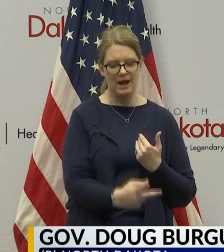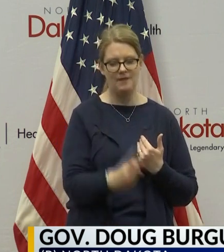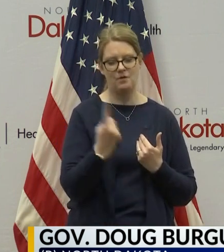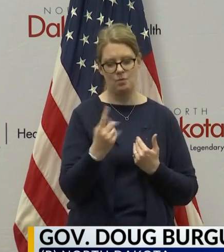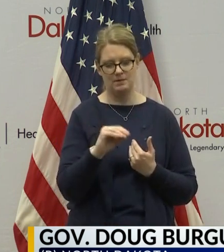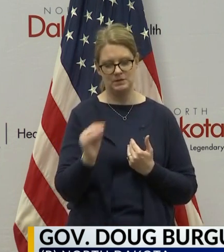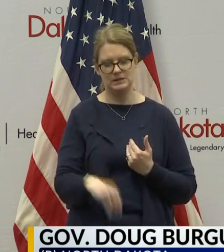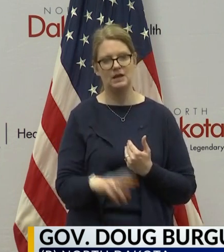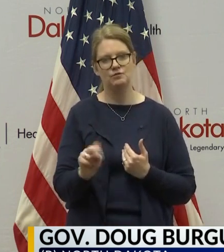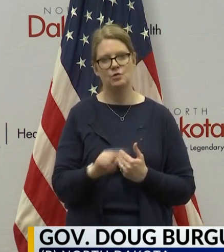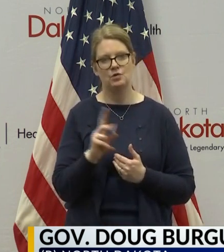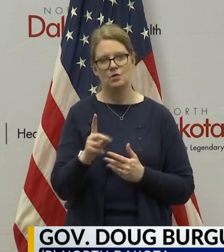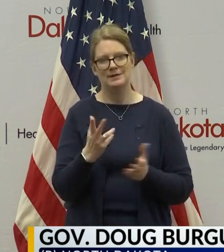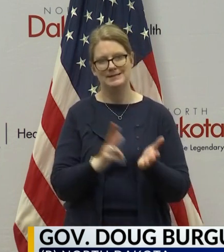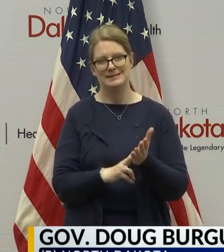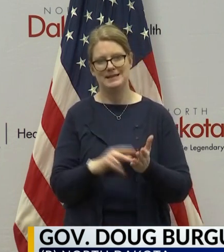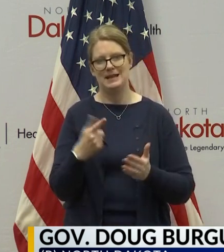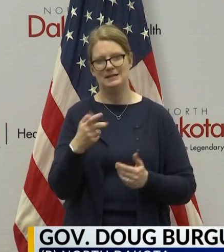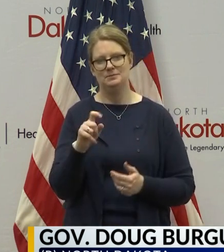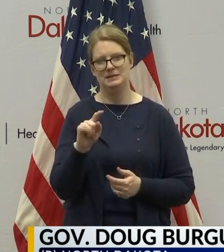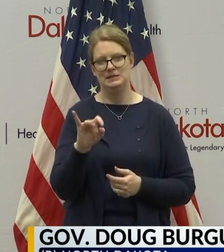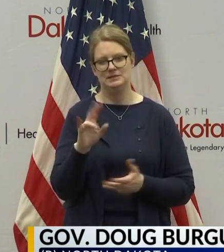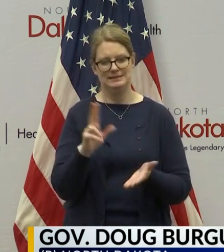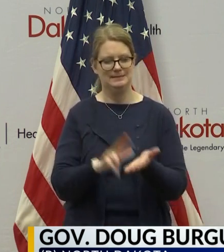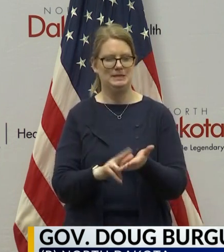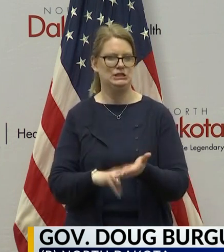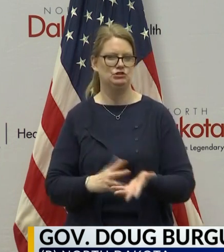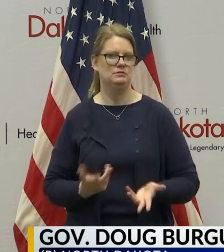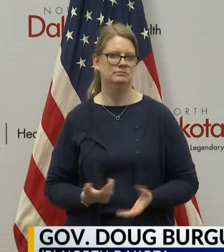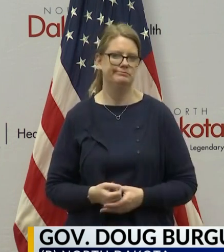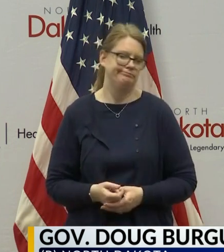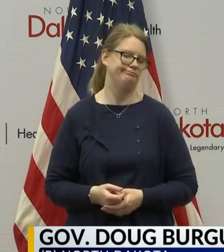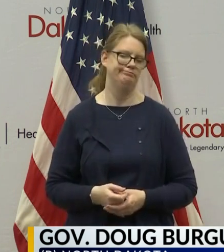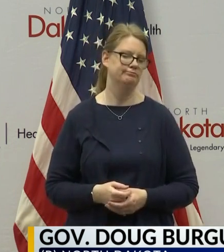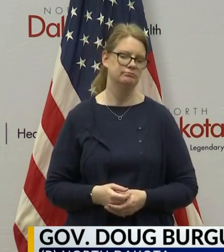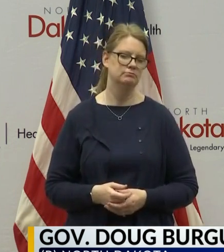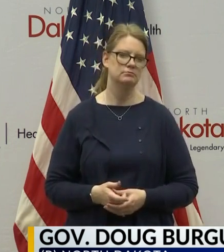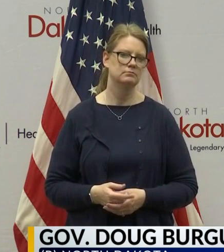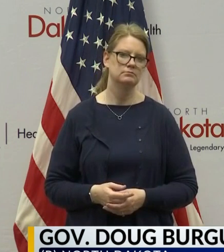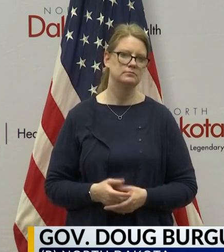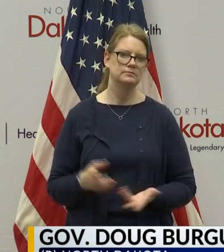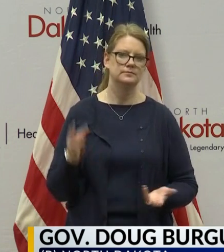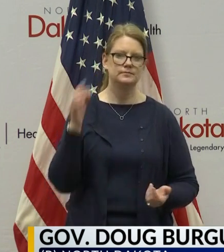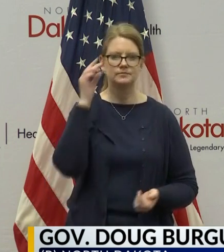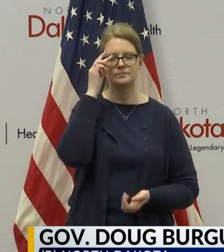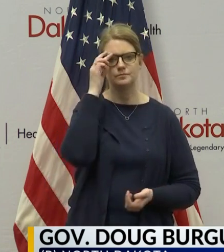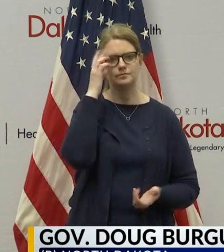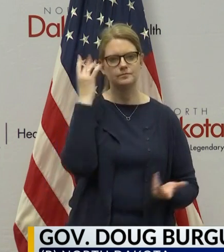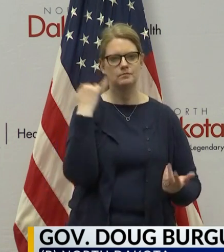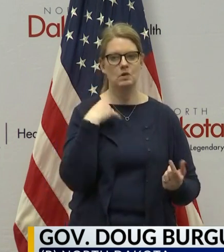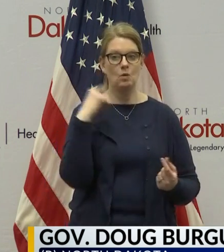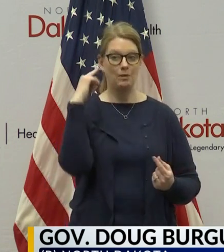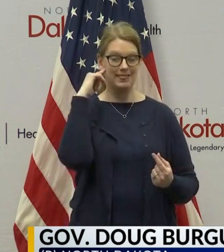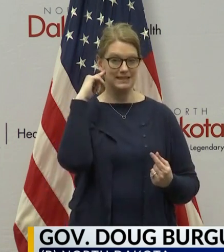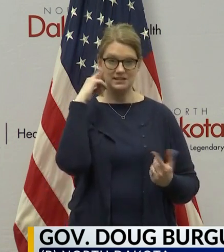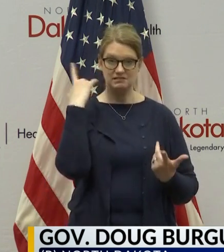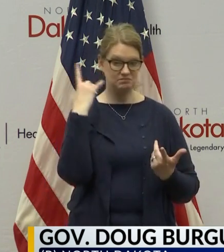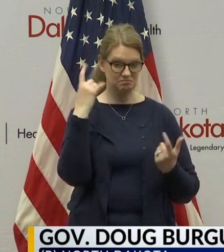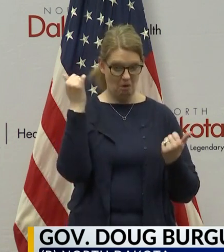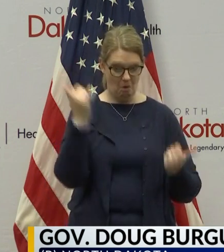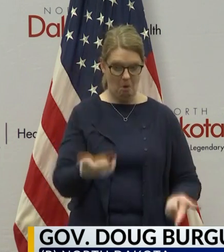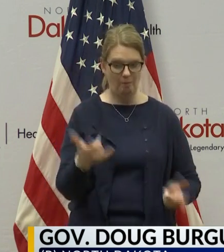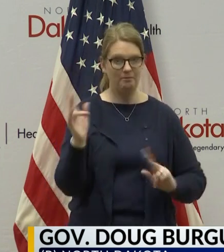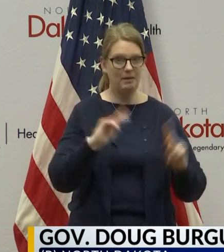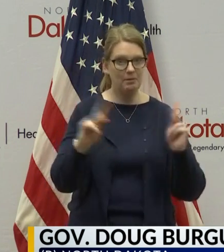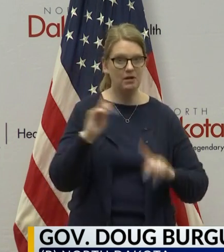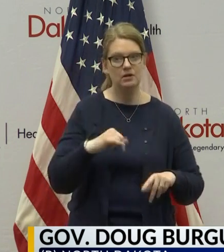signed that petition. I think, you know, so anyway, you know, we listen, you know, we get to listen to both sides. We get to listen to people